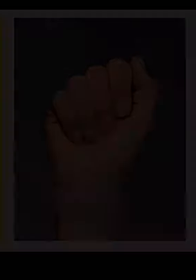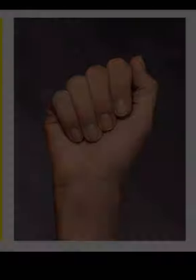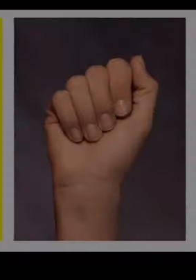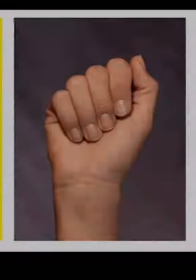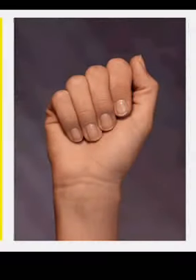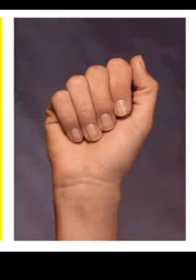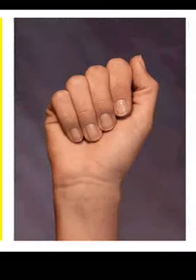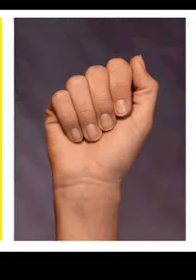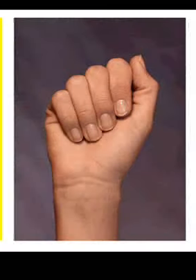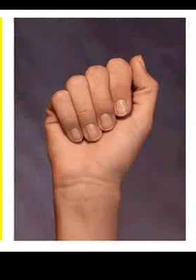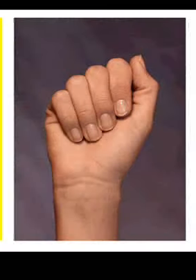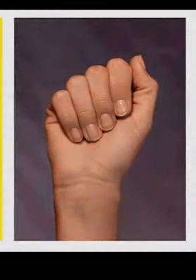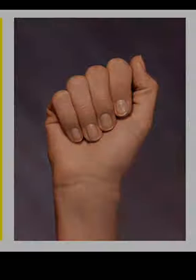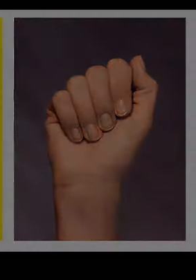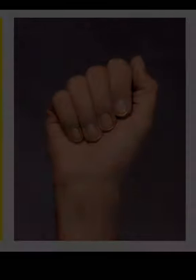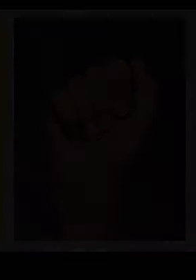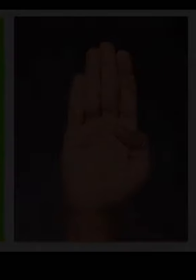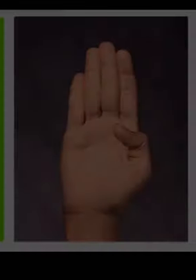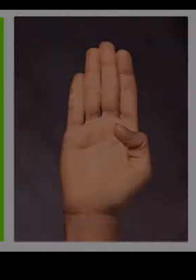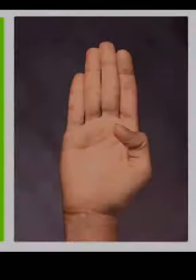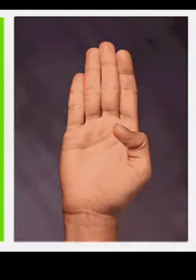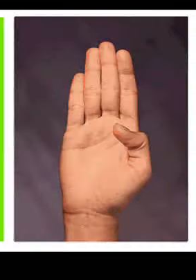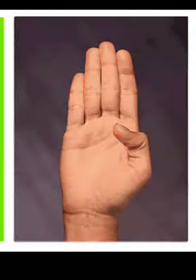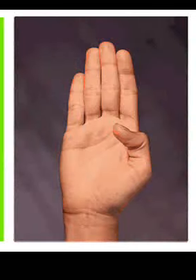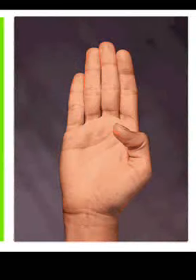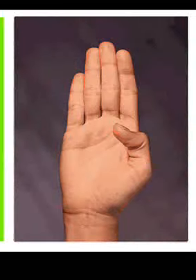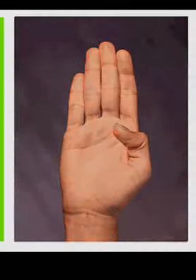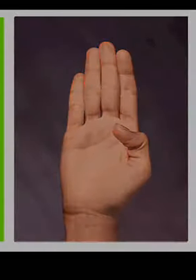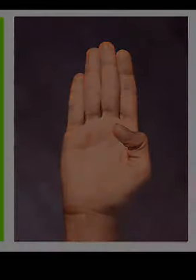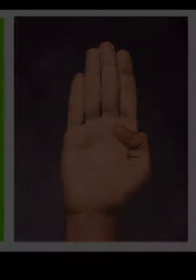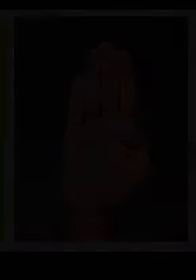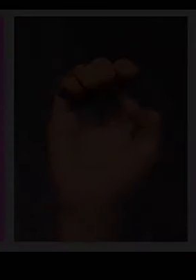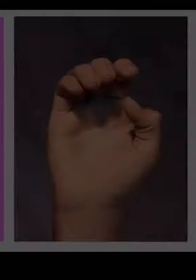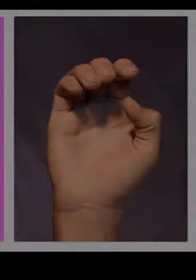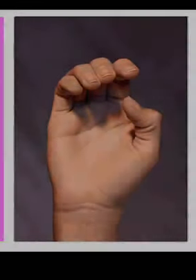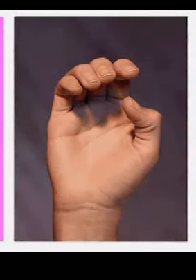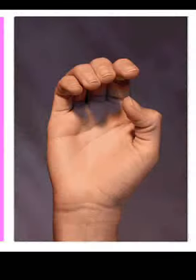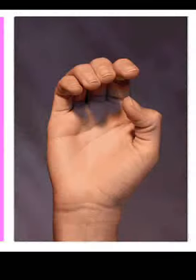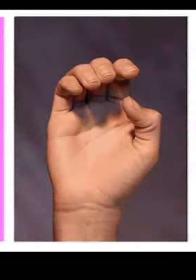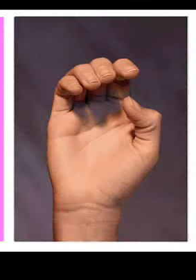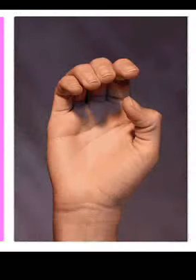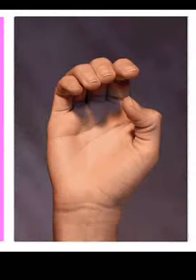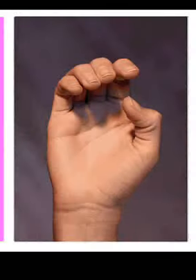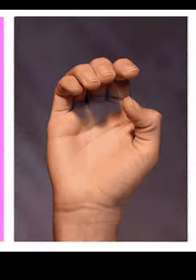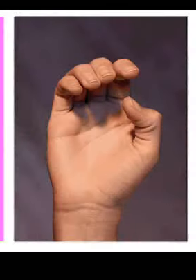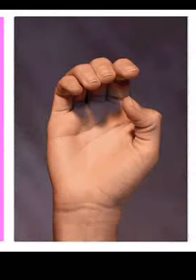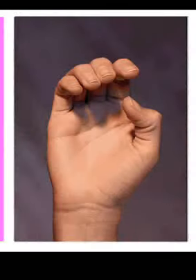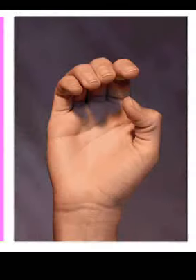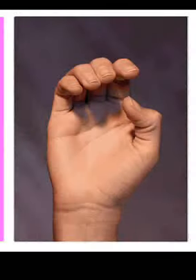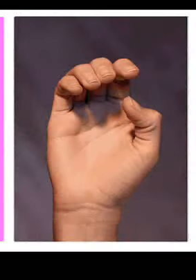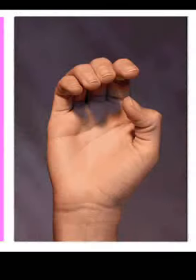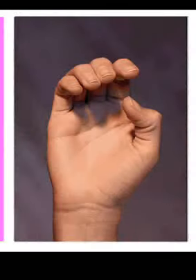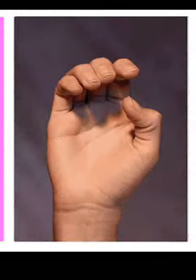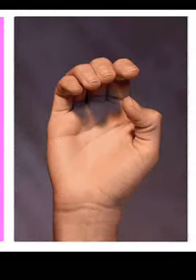A. You're adorable, B. You're so beautiful, C. You're a cutie full of charm,